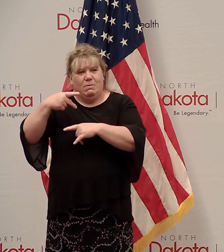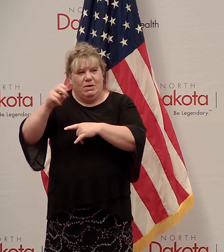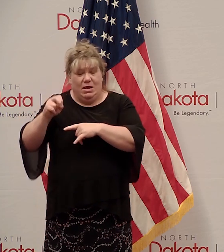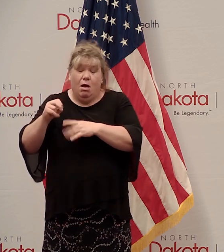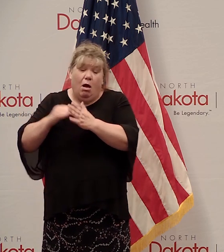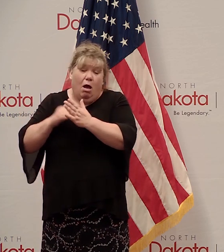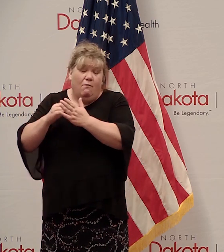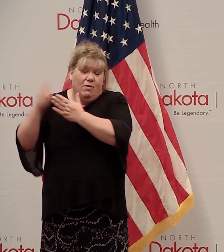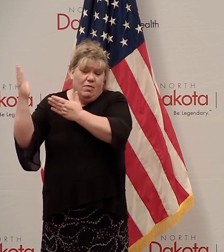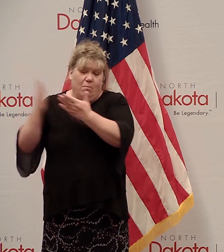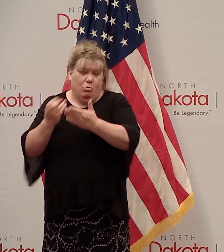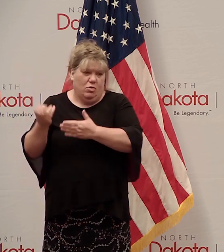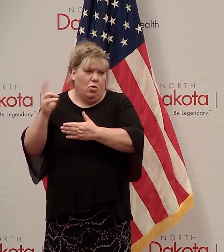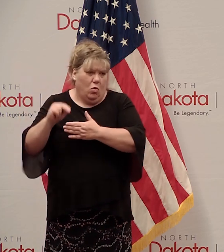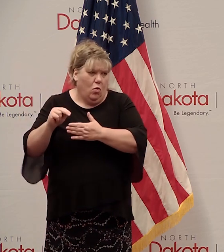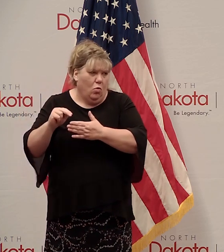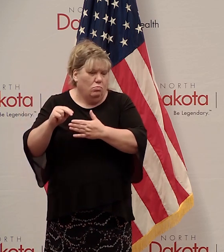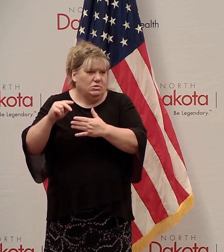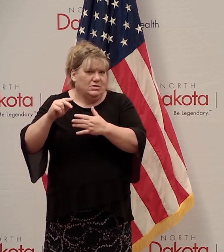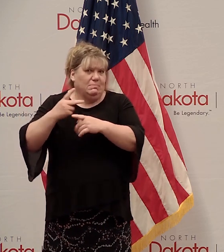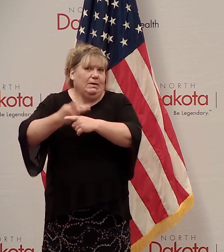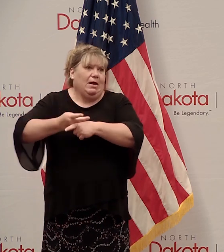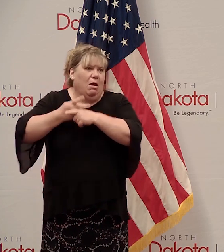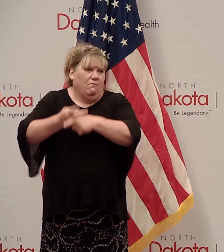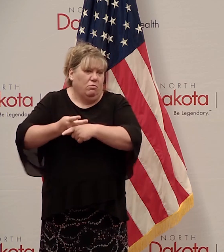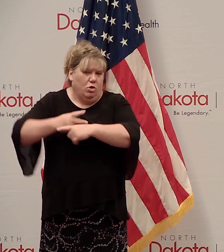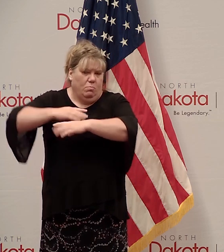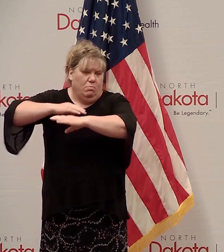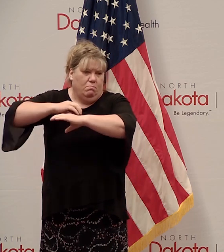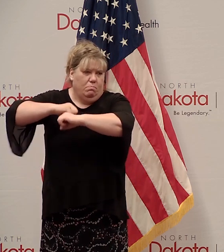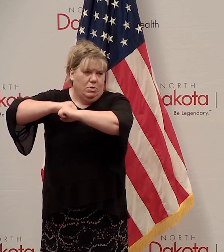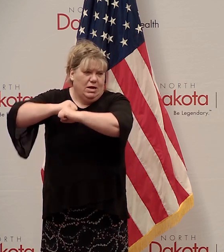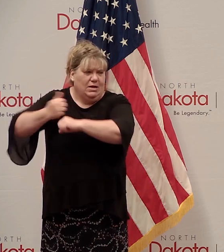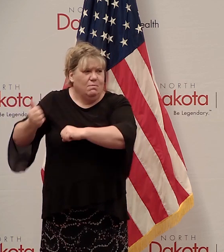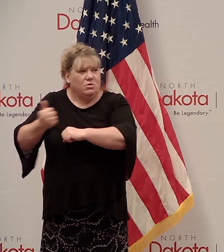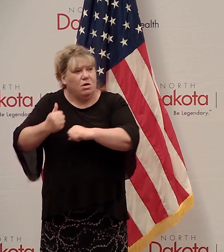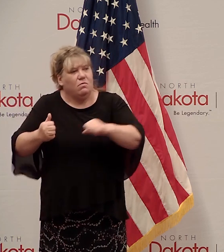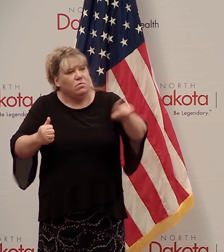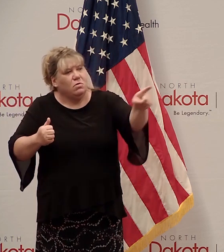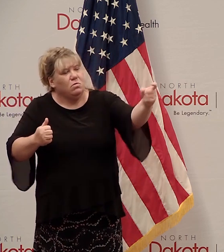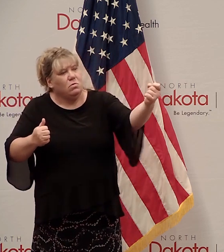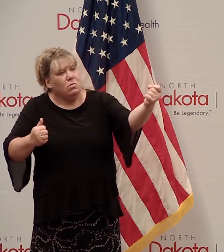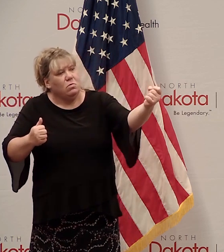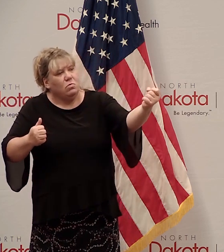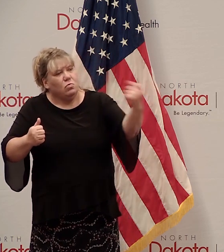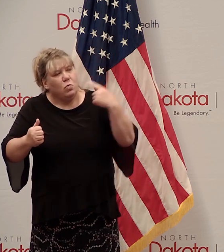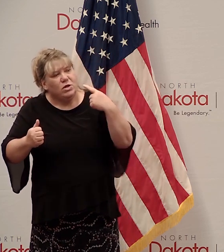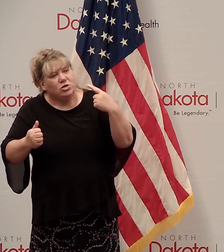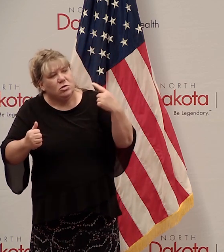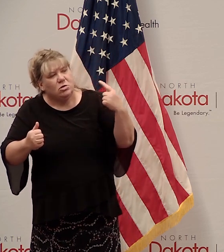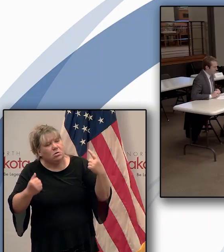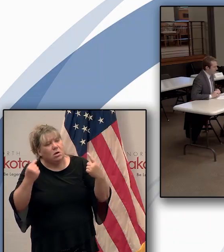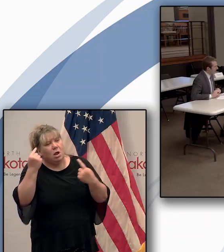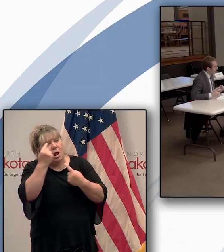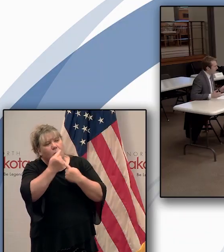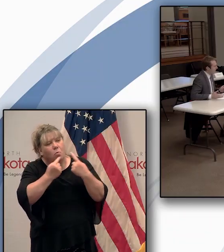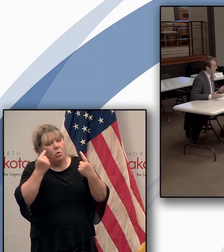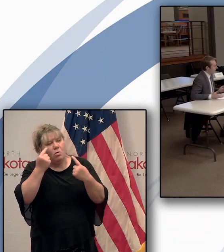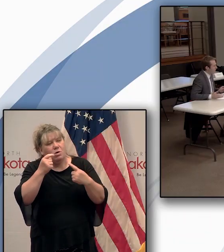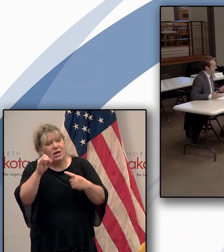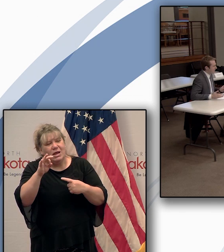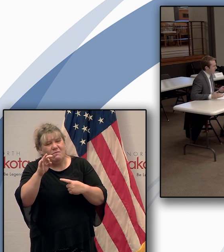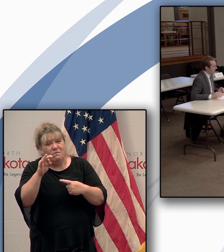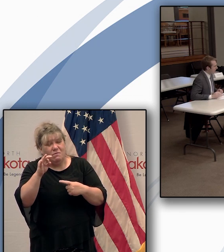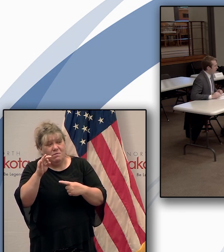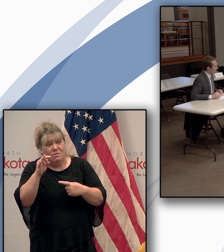bring their own just out of an abundance of caution. I have two questions for you, Chris. I'm wondering if so far, if anyone